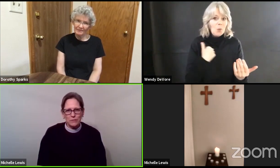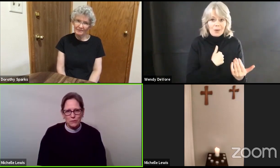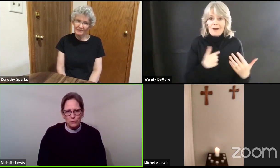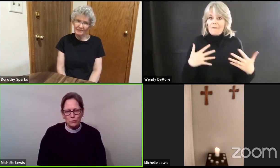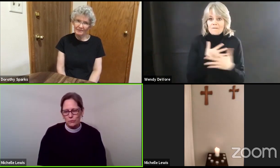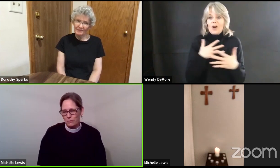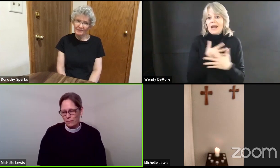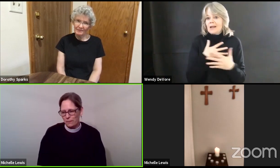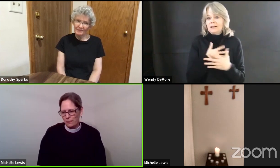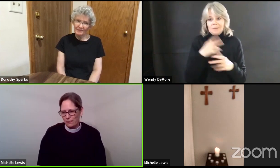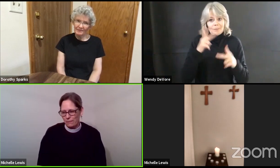too